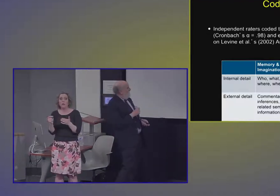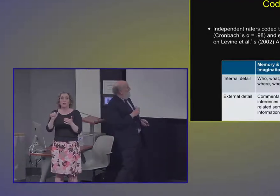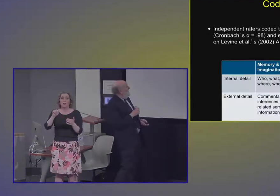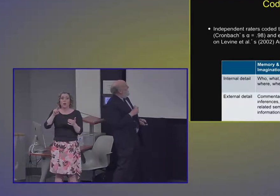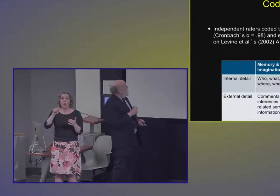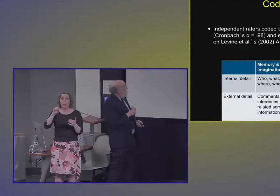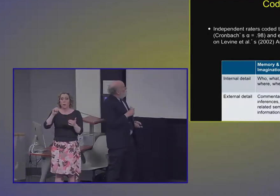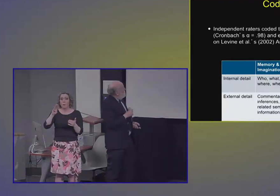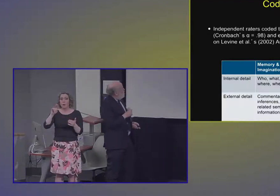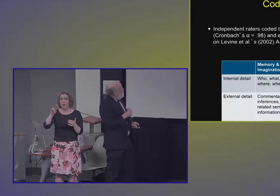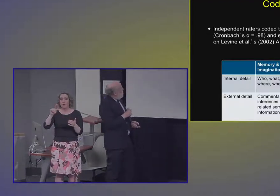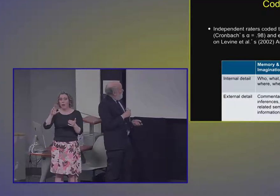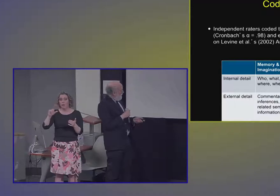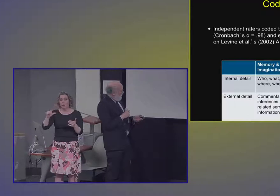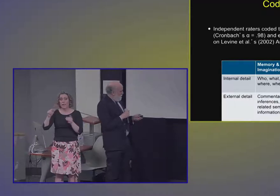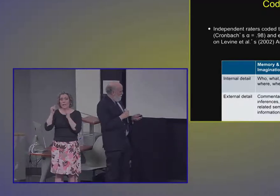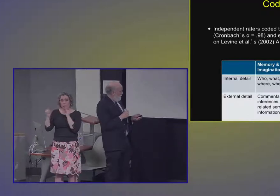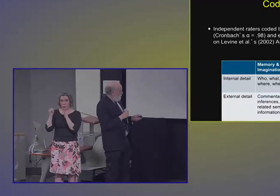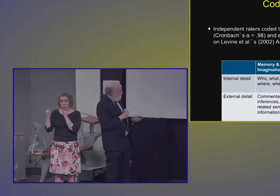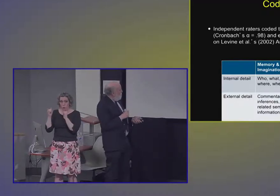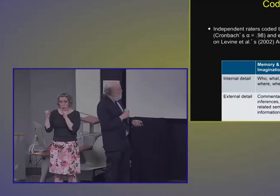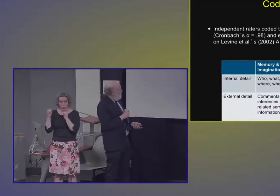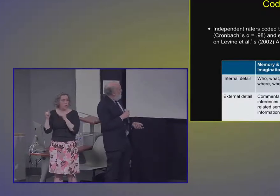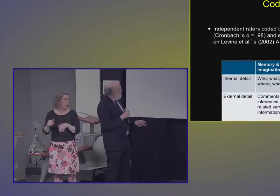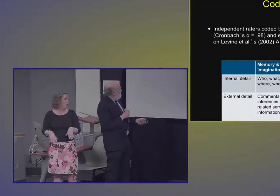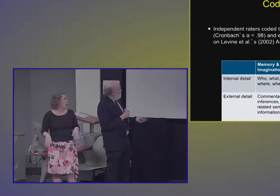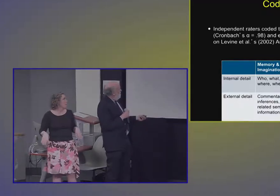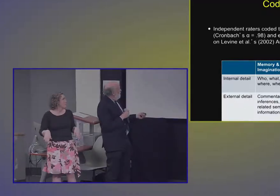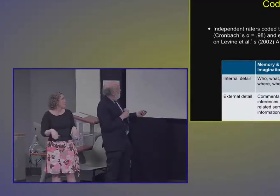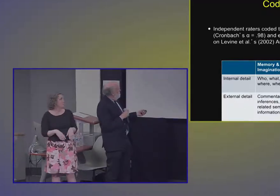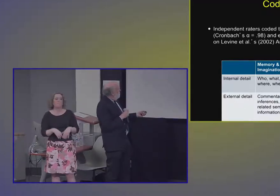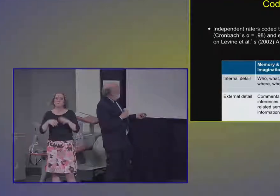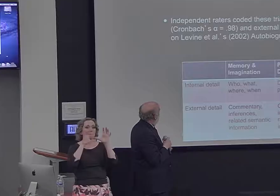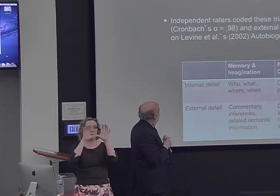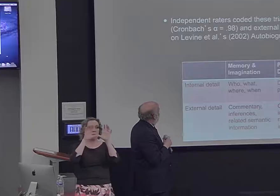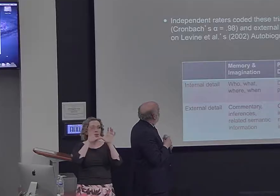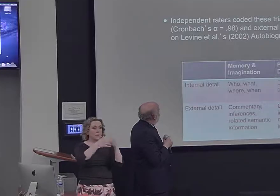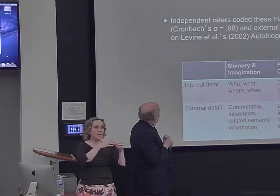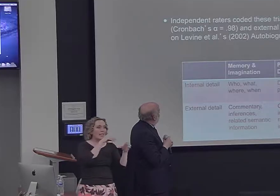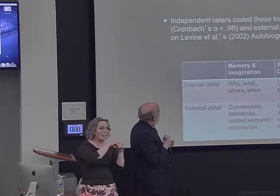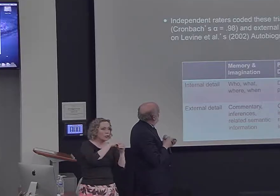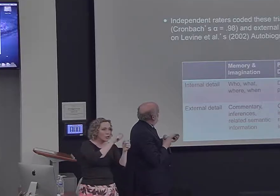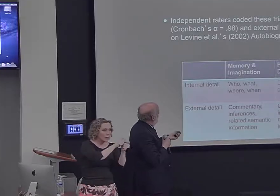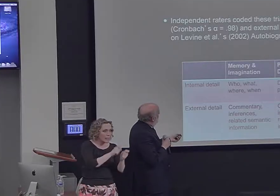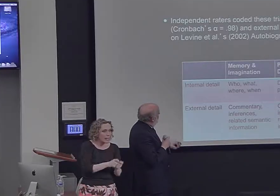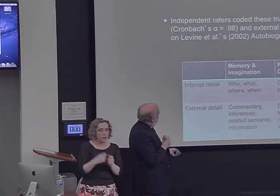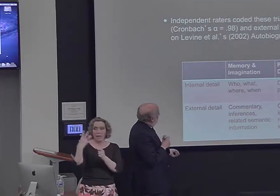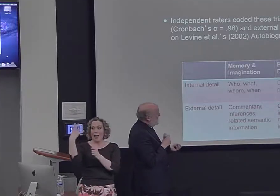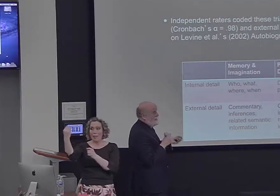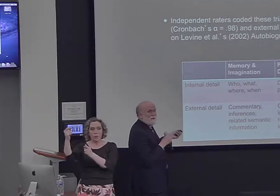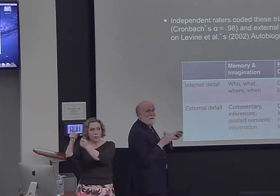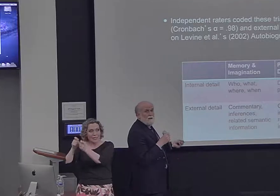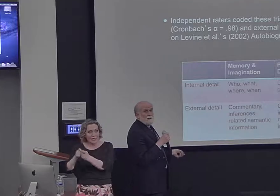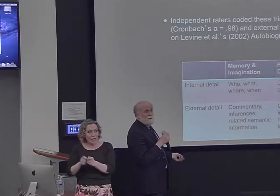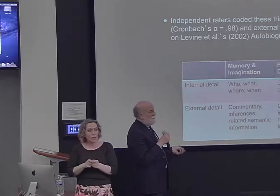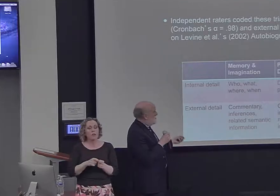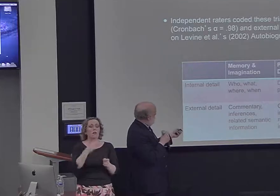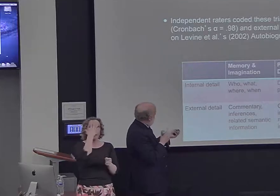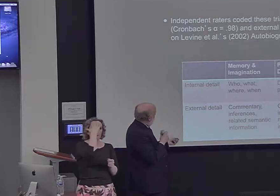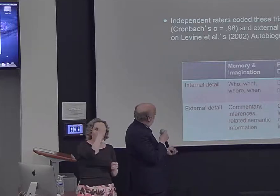interview. We're going to code them into internal and external details for memory and imagination. It's just what I told